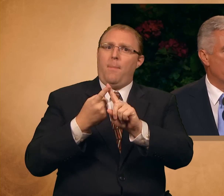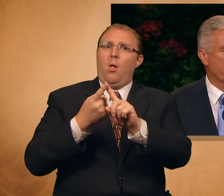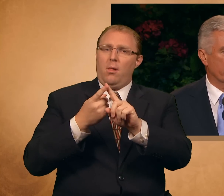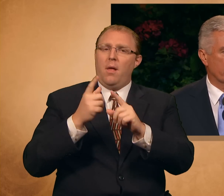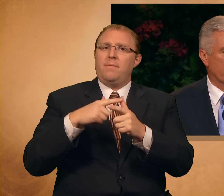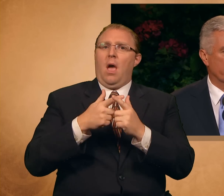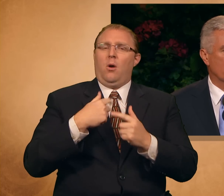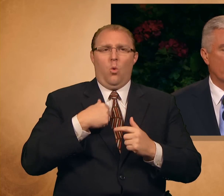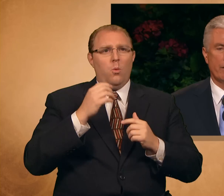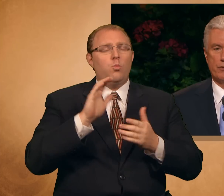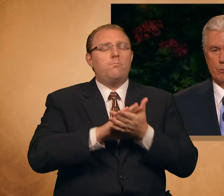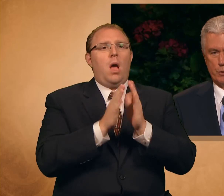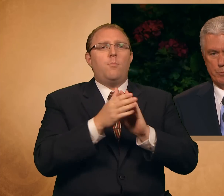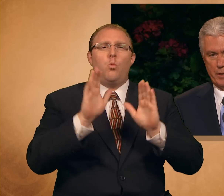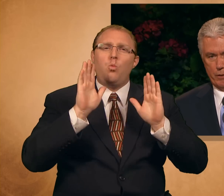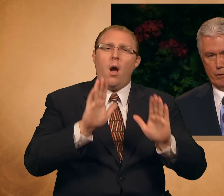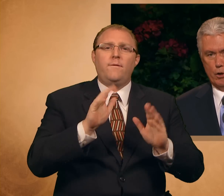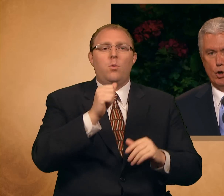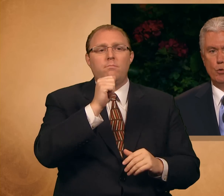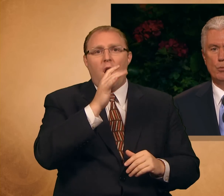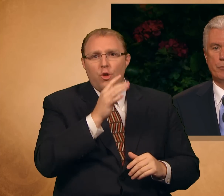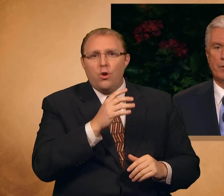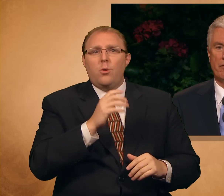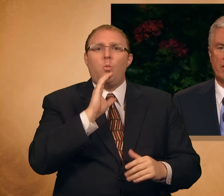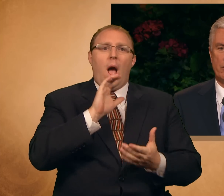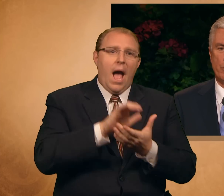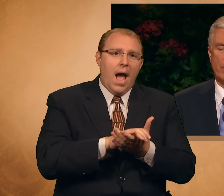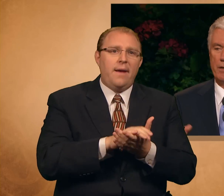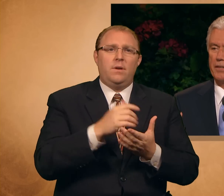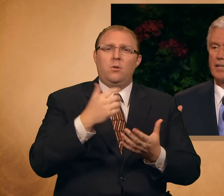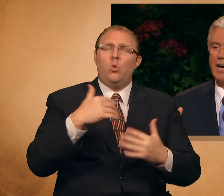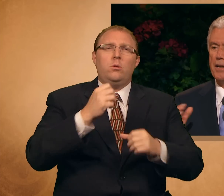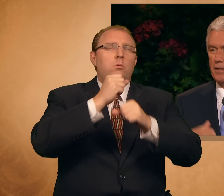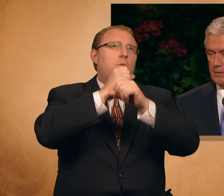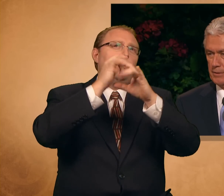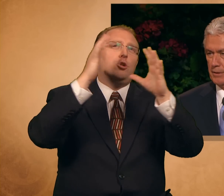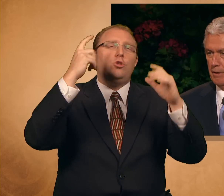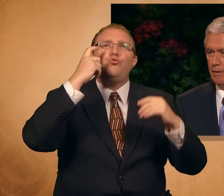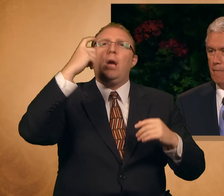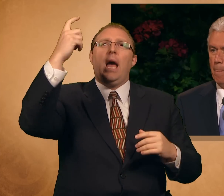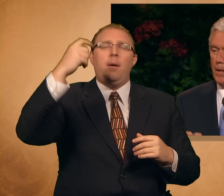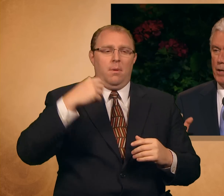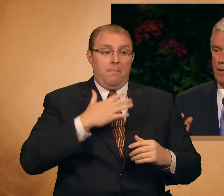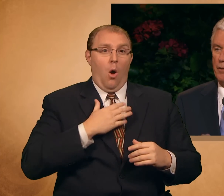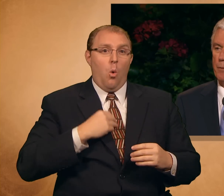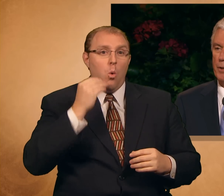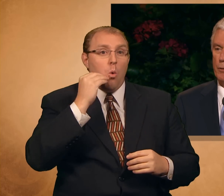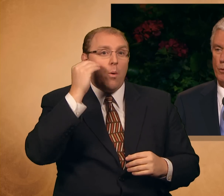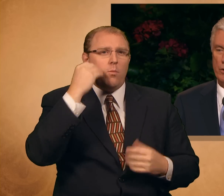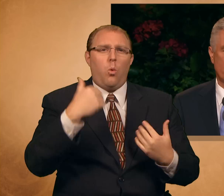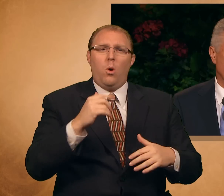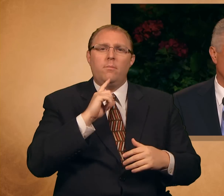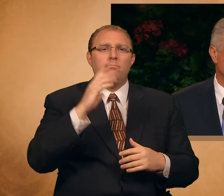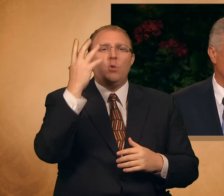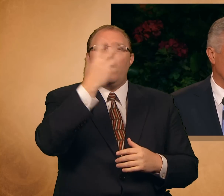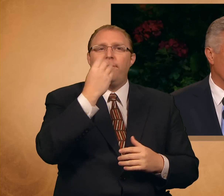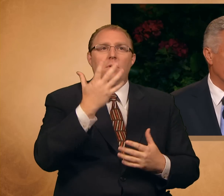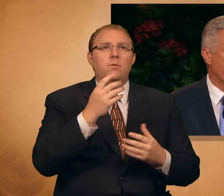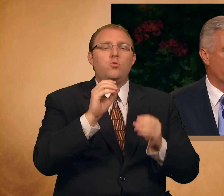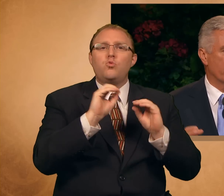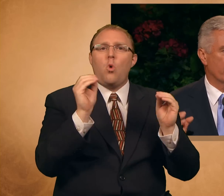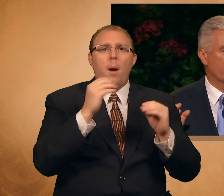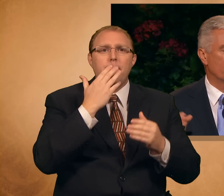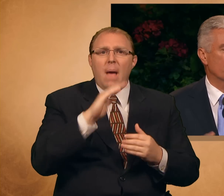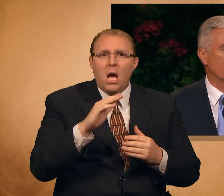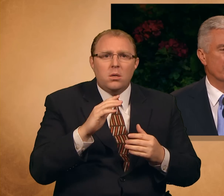wonderful mother and loving wife she would be. Her home would be filled with loving kindness. Never a bitter word would be spoken.